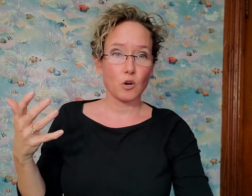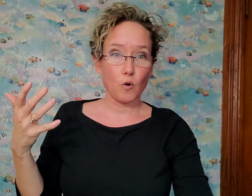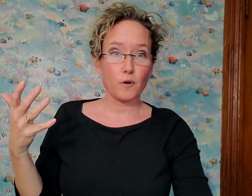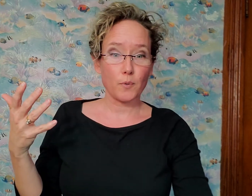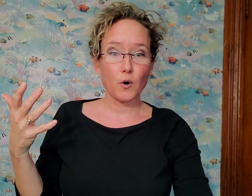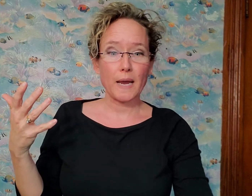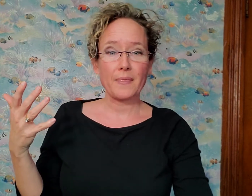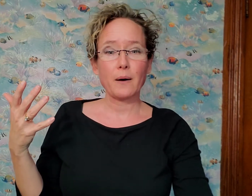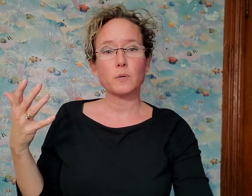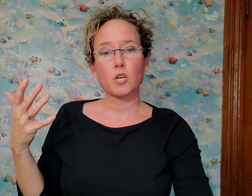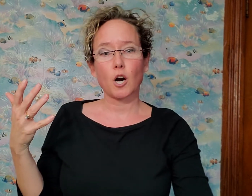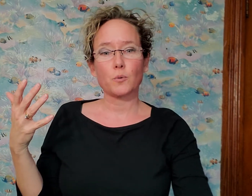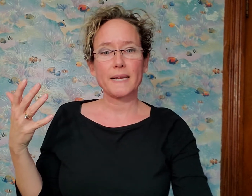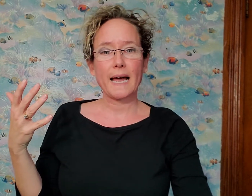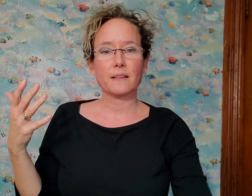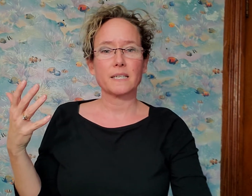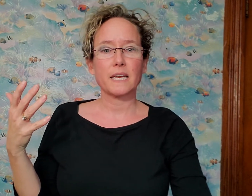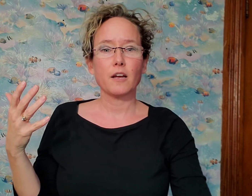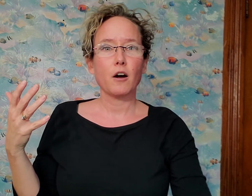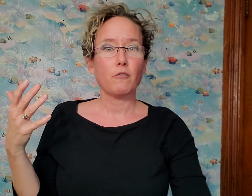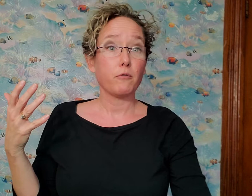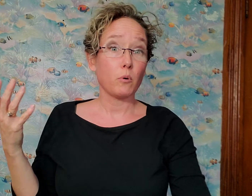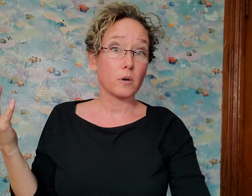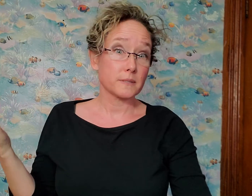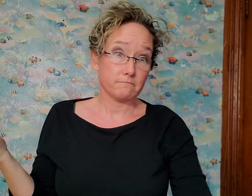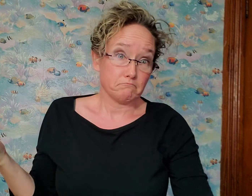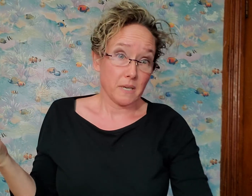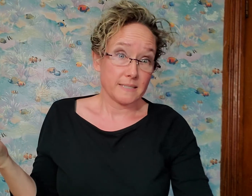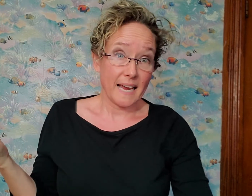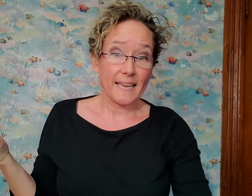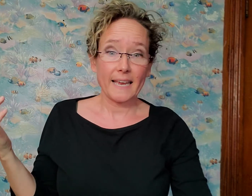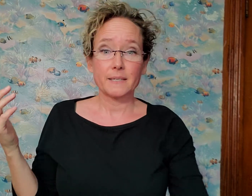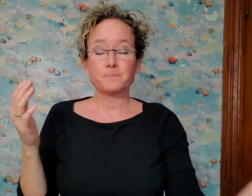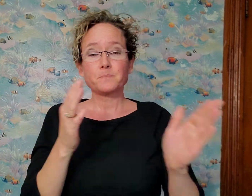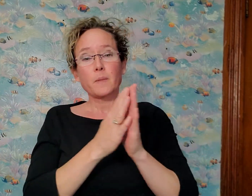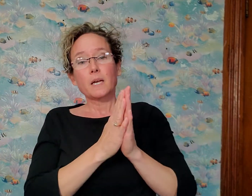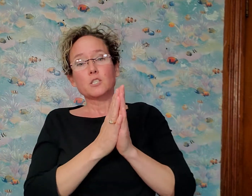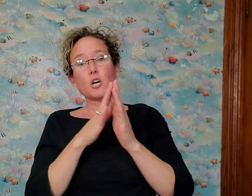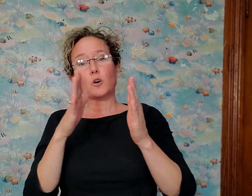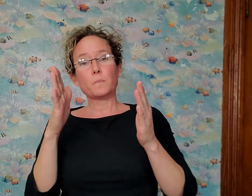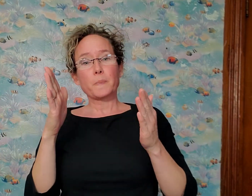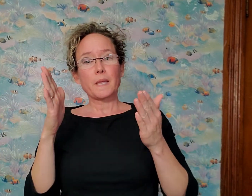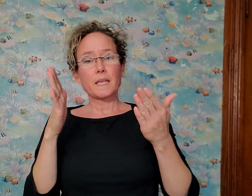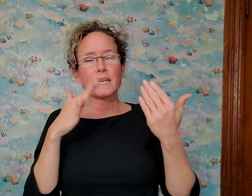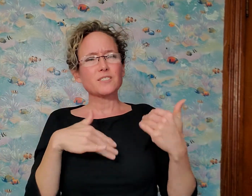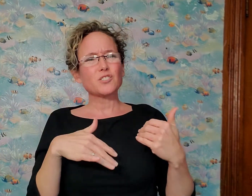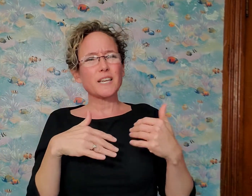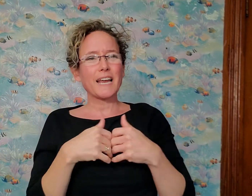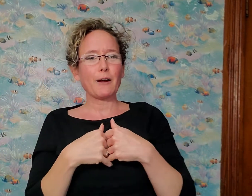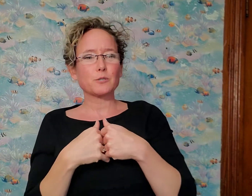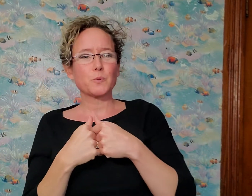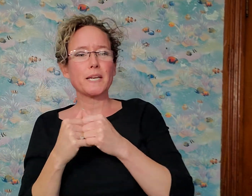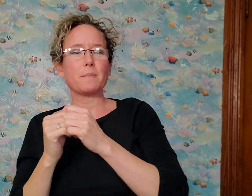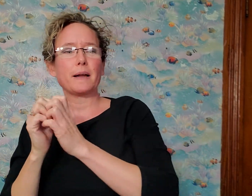over broke and that was our reality for a decade. So yesterday I was reading about